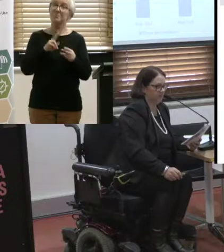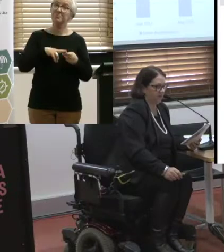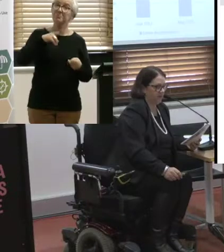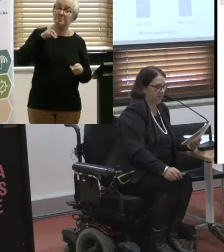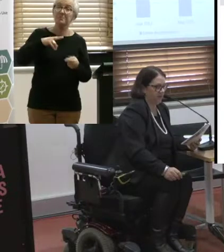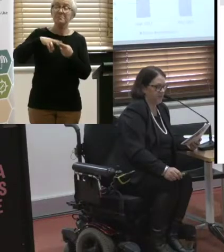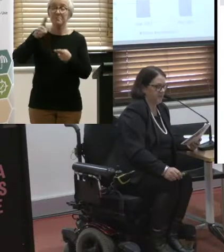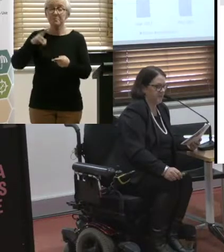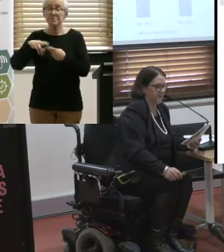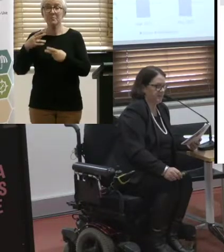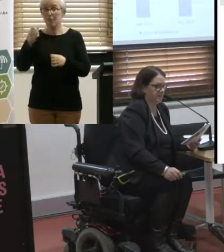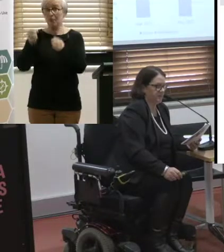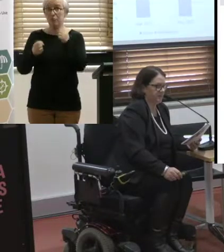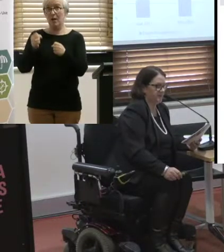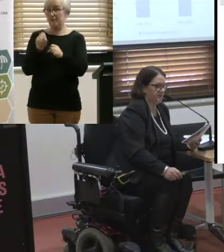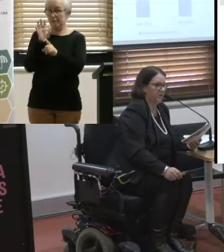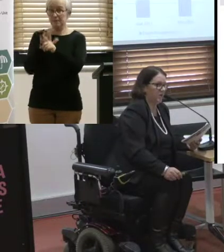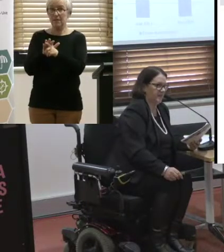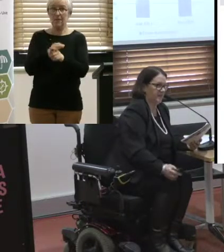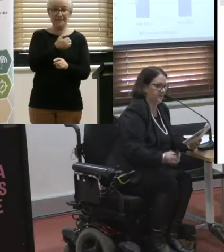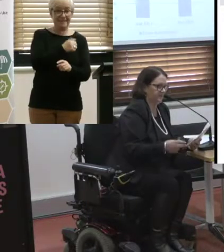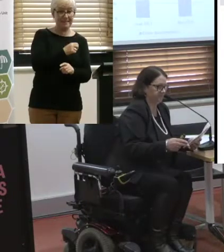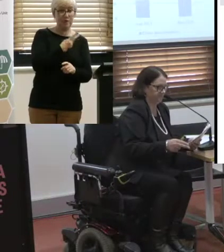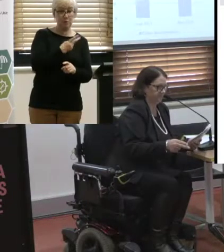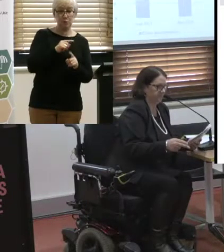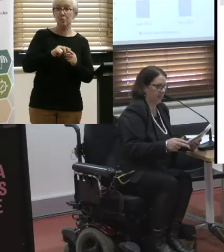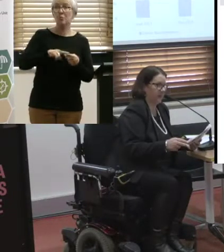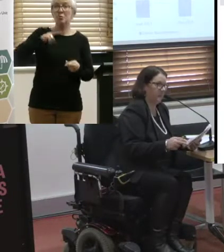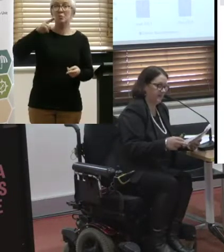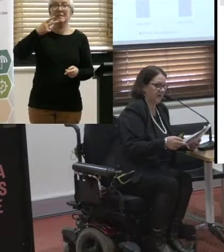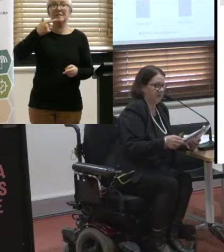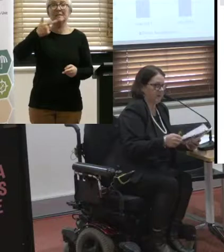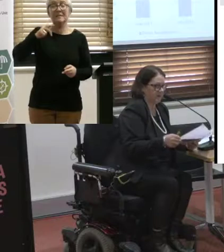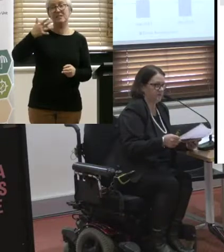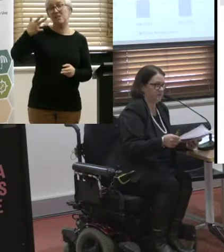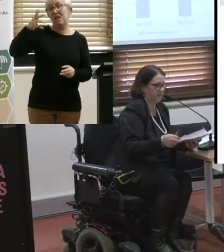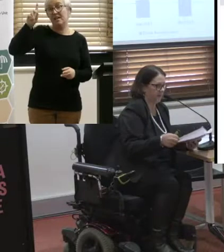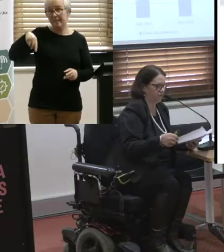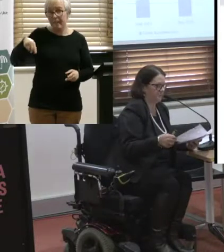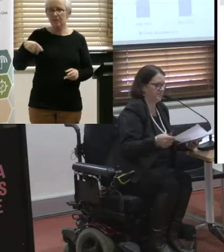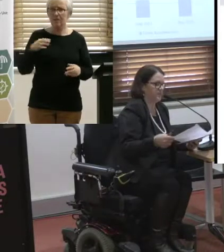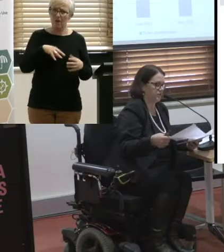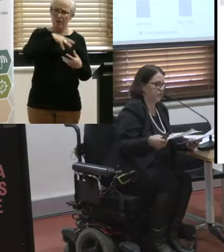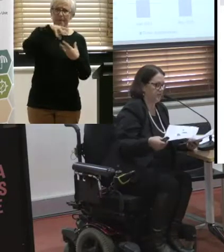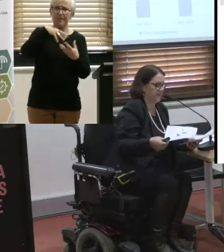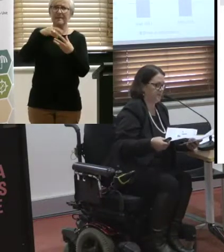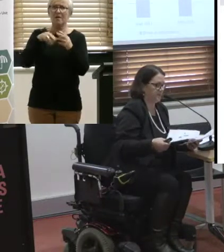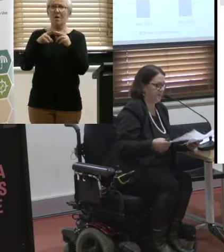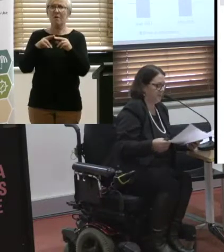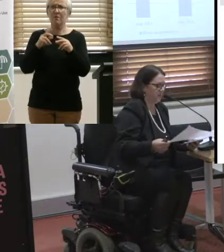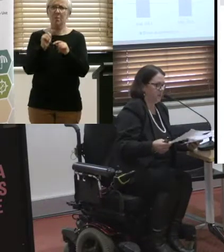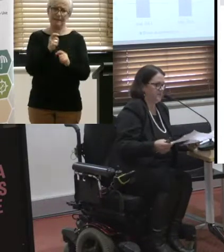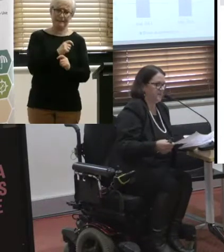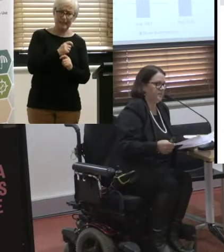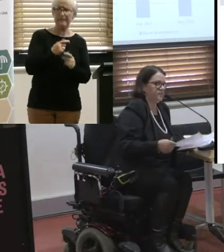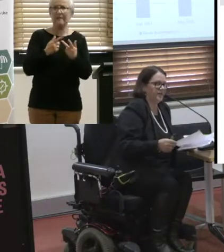driver accreditations from 62,000 to 79,000. And within that is a mix of drivers that do what taxis.